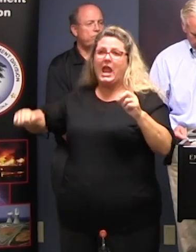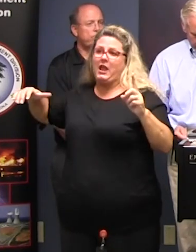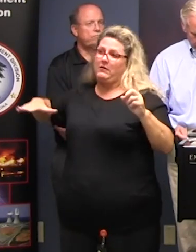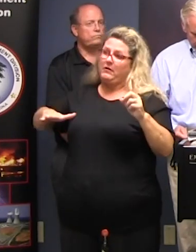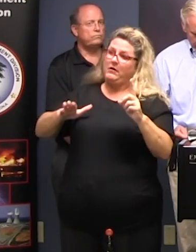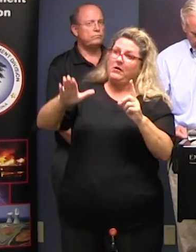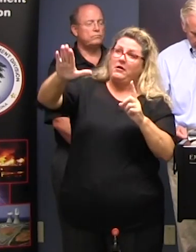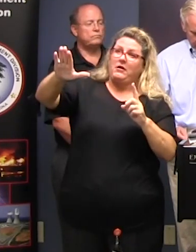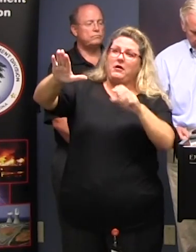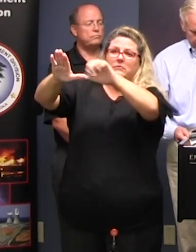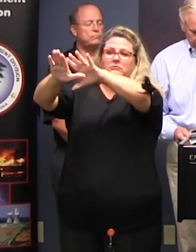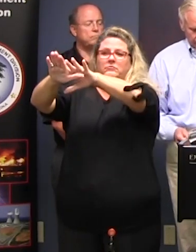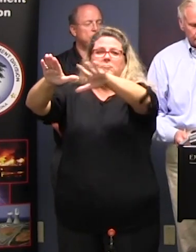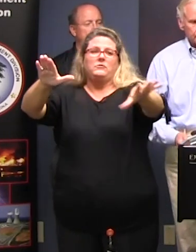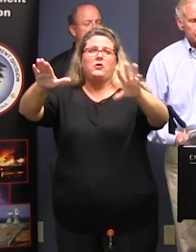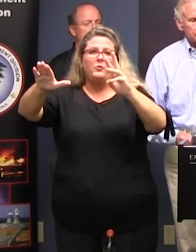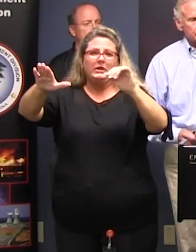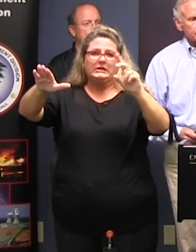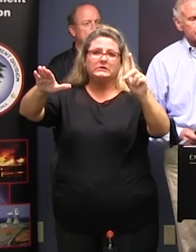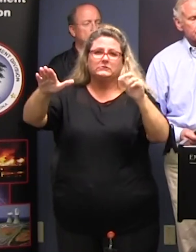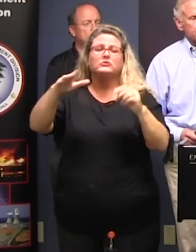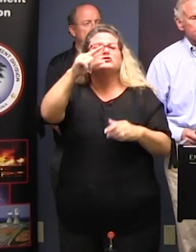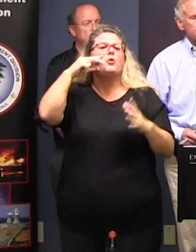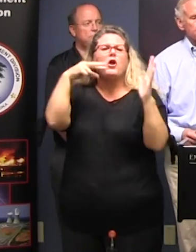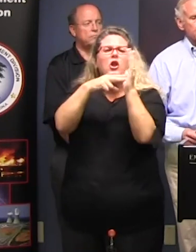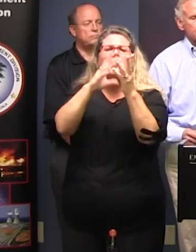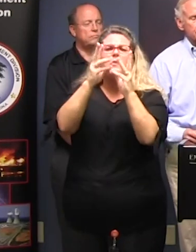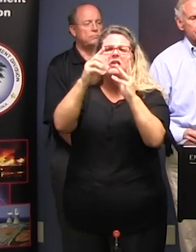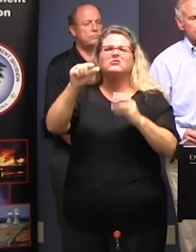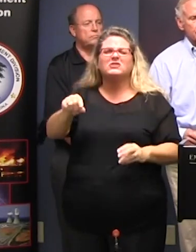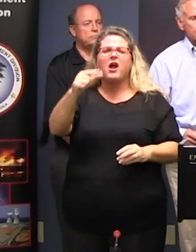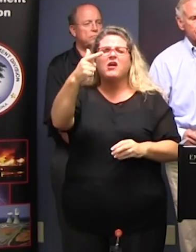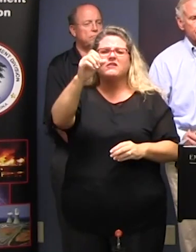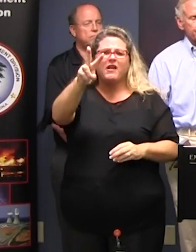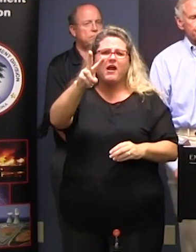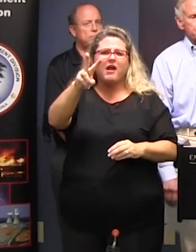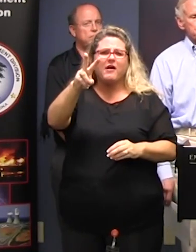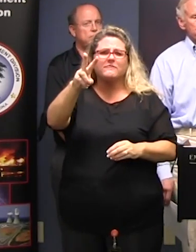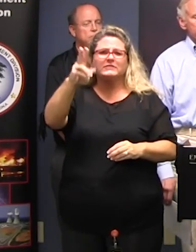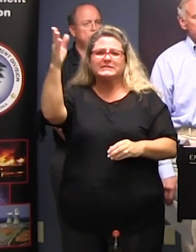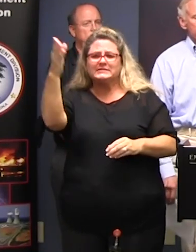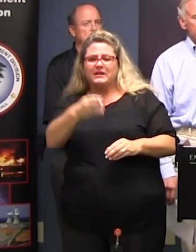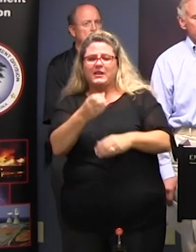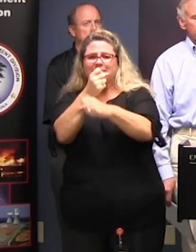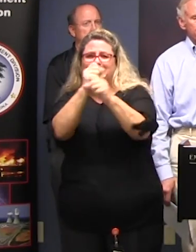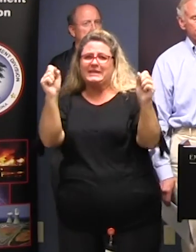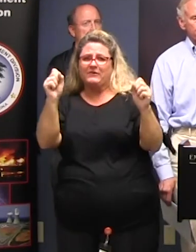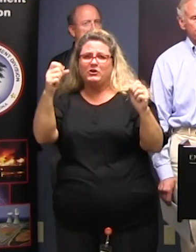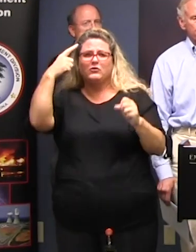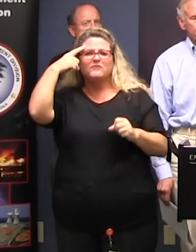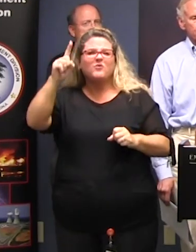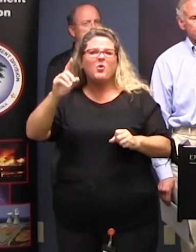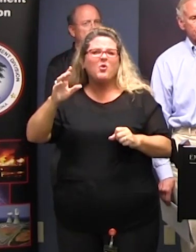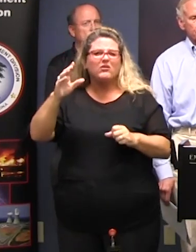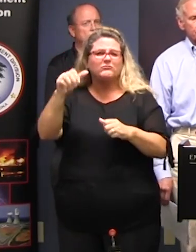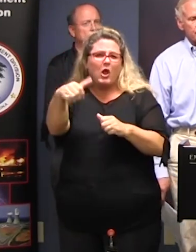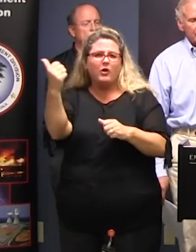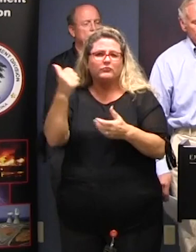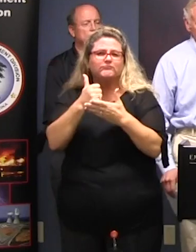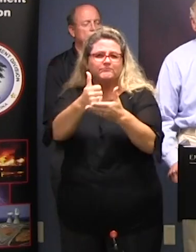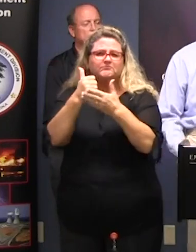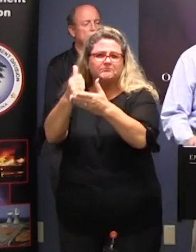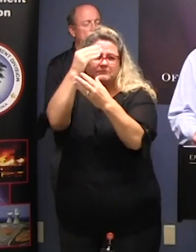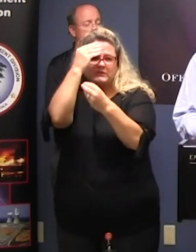would also recommend visiting weather.gov slash safety for hurricane safety tips and other resources thank you